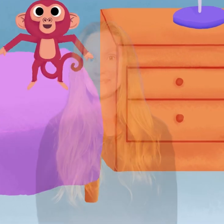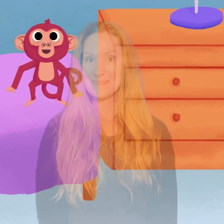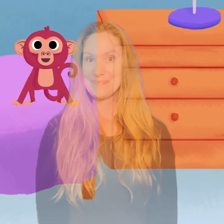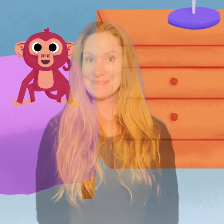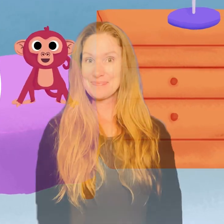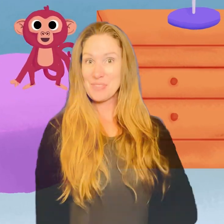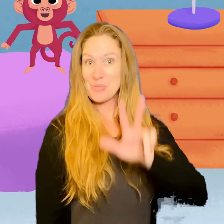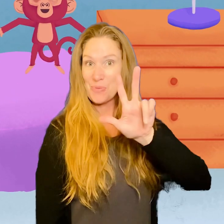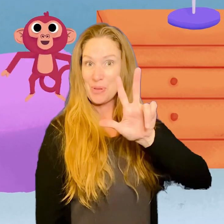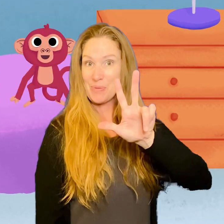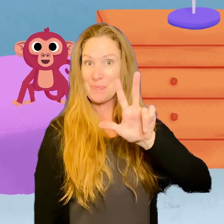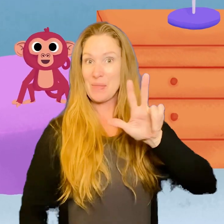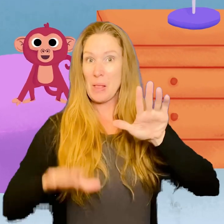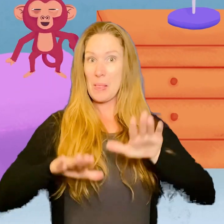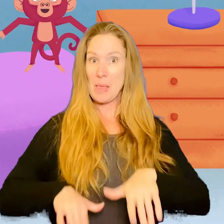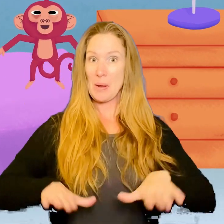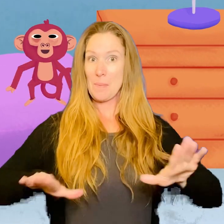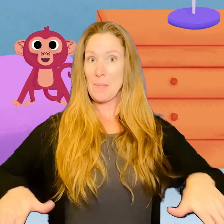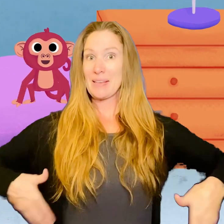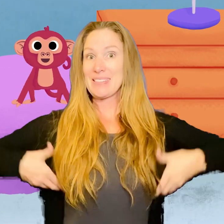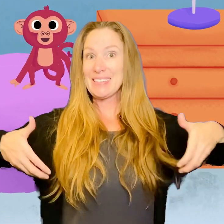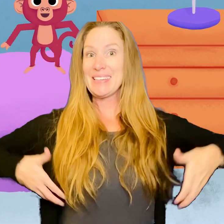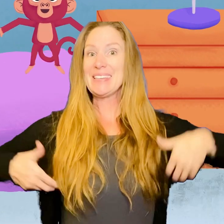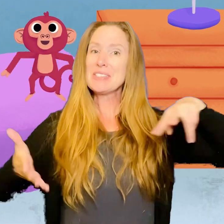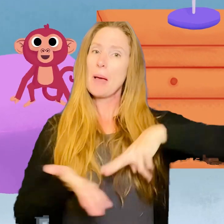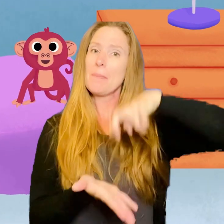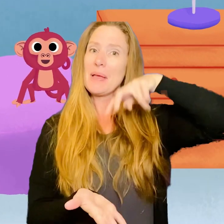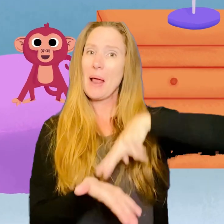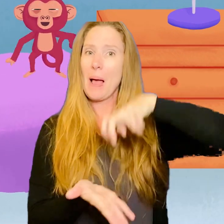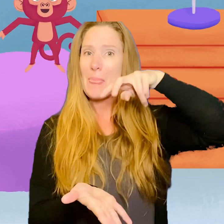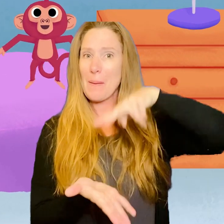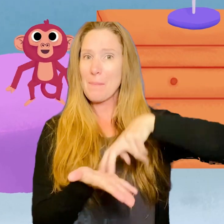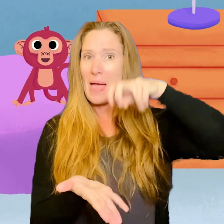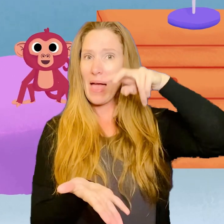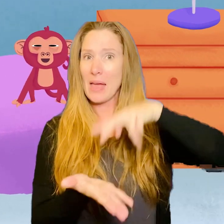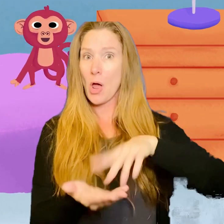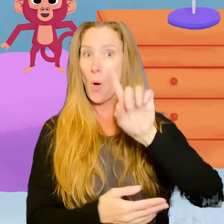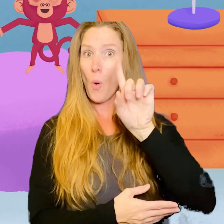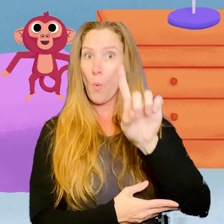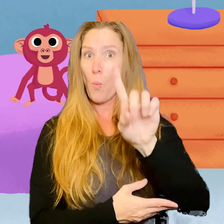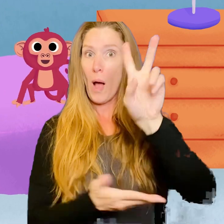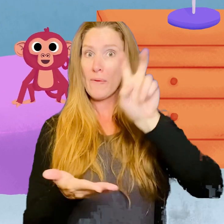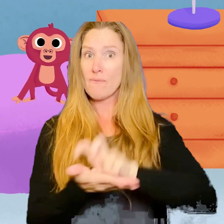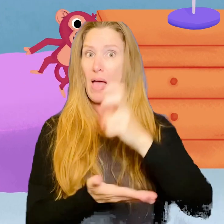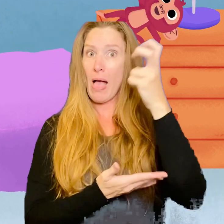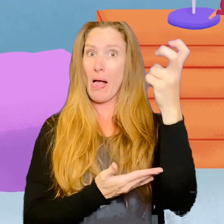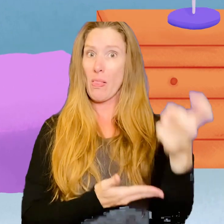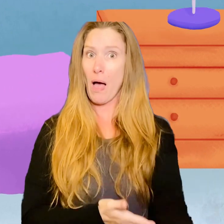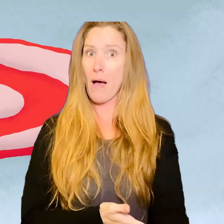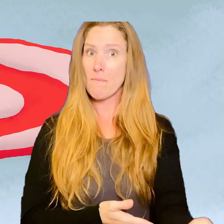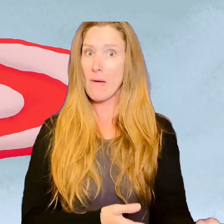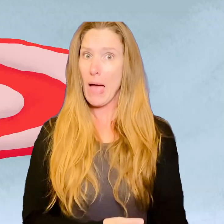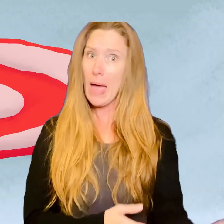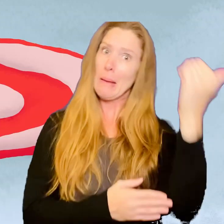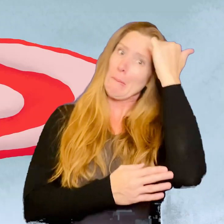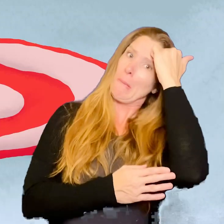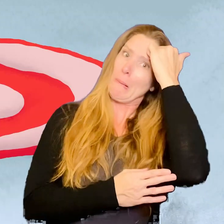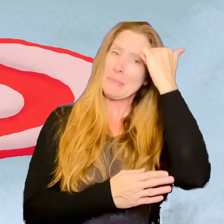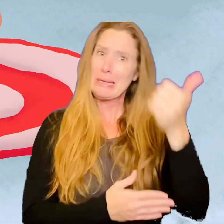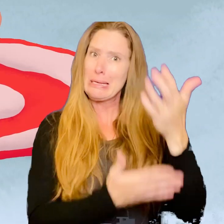3. Three little monkeys jumping on the bed One fell off and bumped